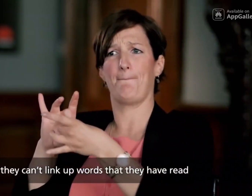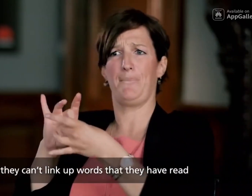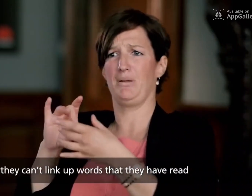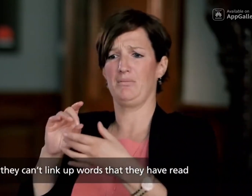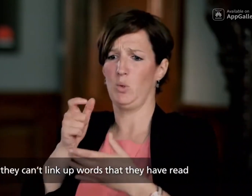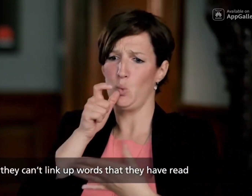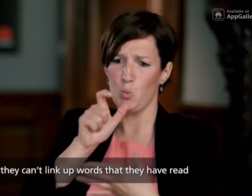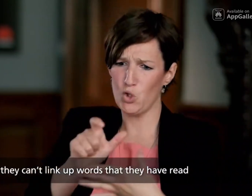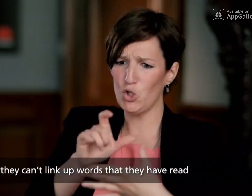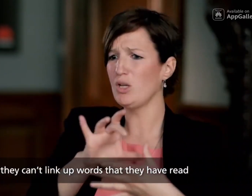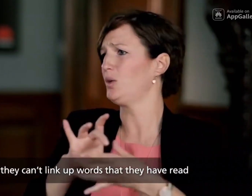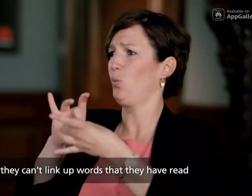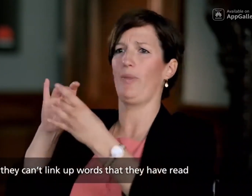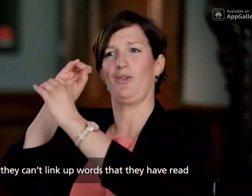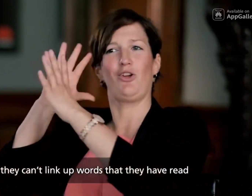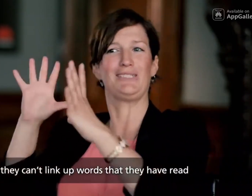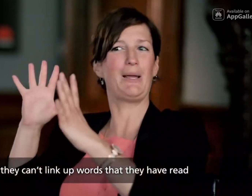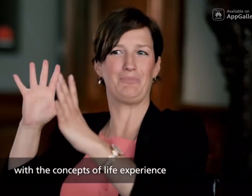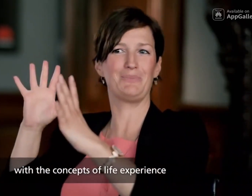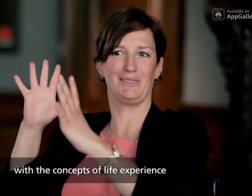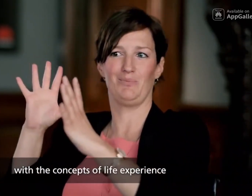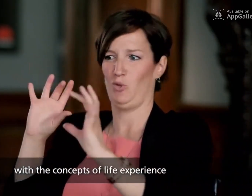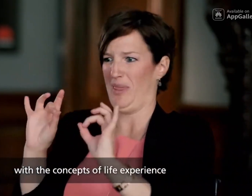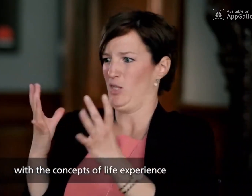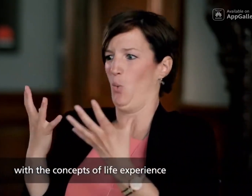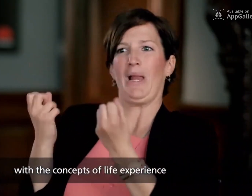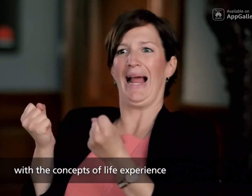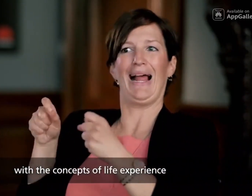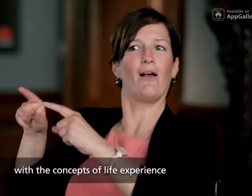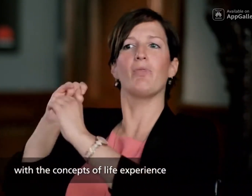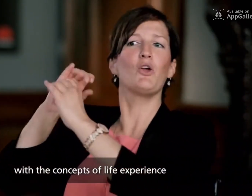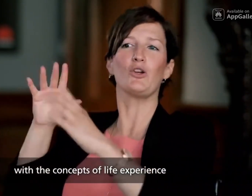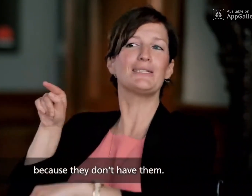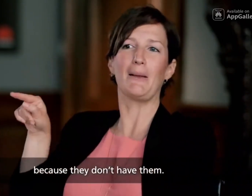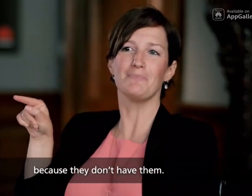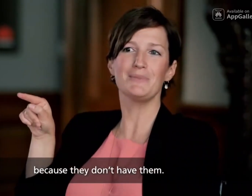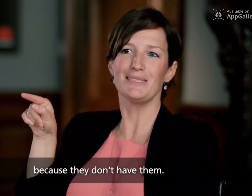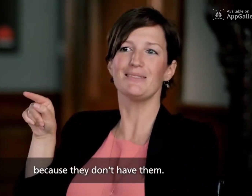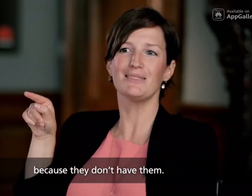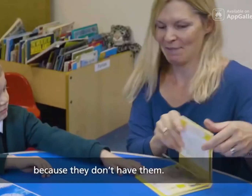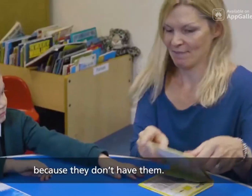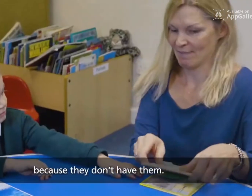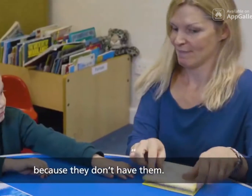link up the words that they've read with the concepts of their life experience because they don't have them.